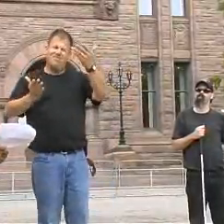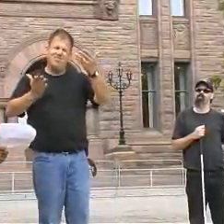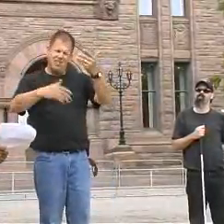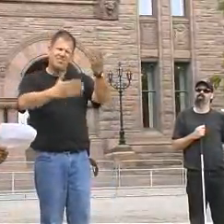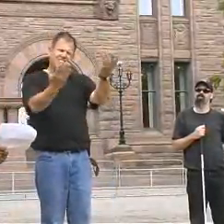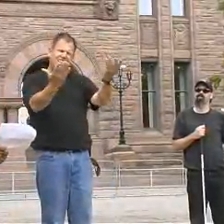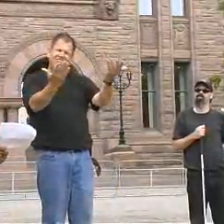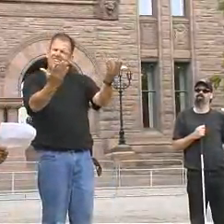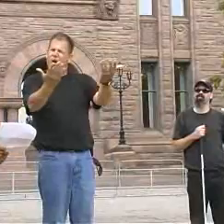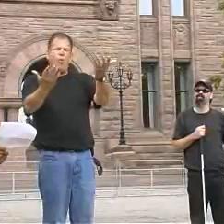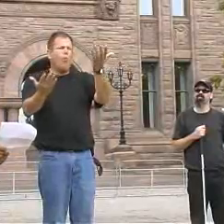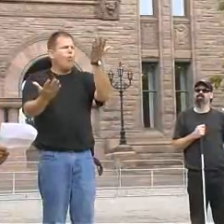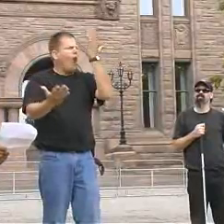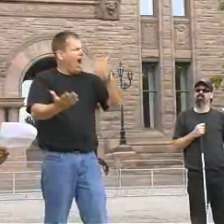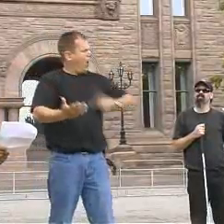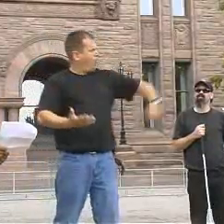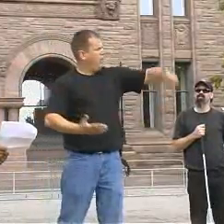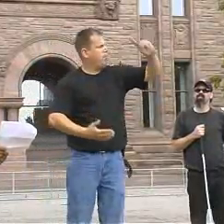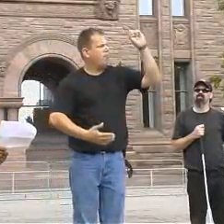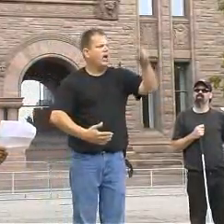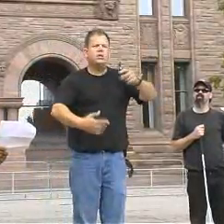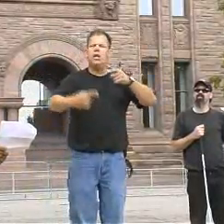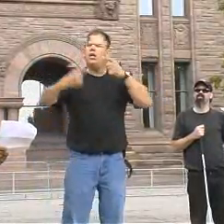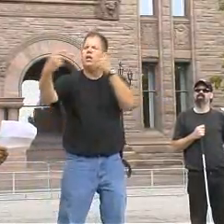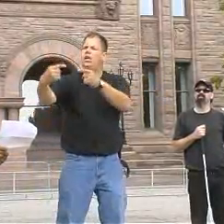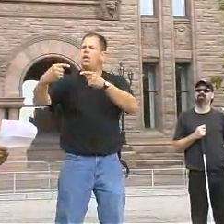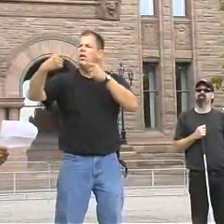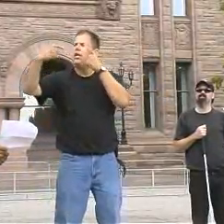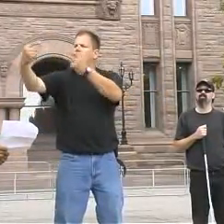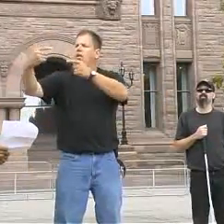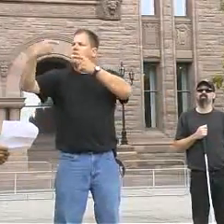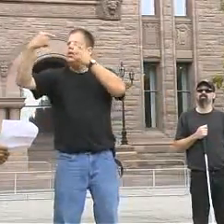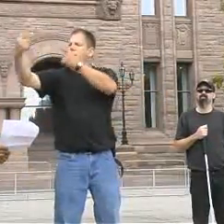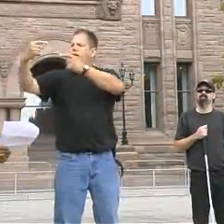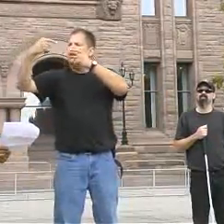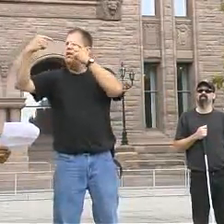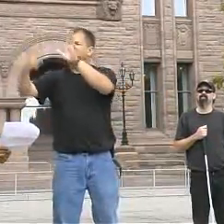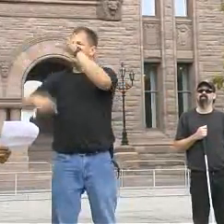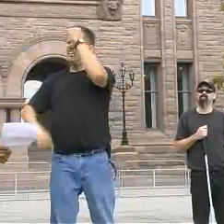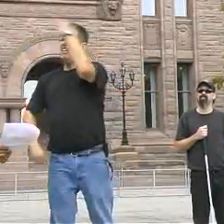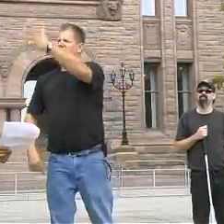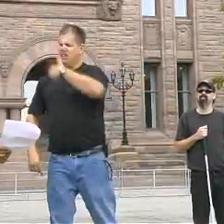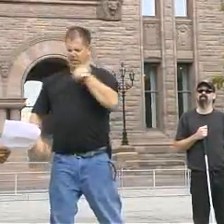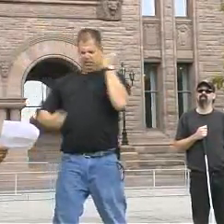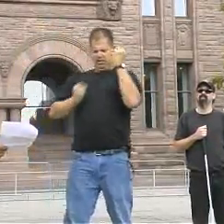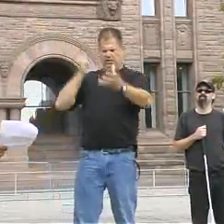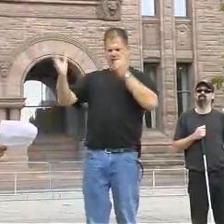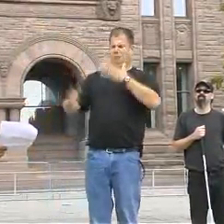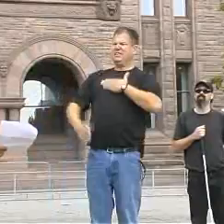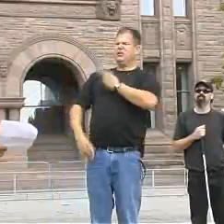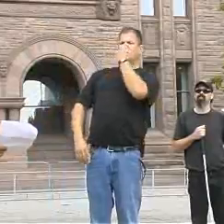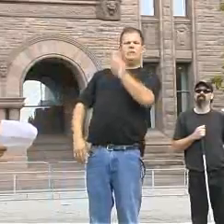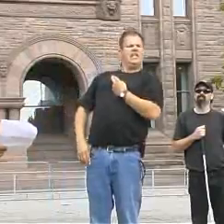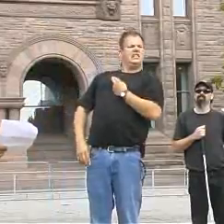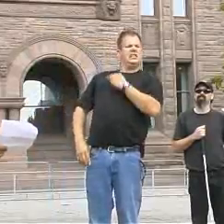And we need to be at Parliament Hill addressing the federal government. And it's because there's been such a long struggle.